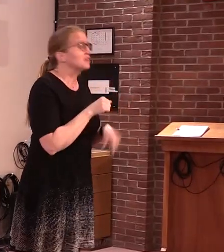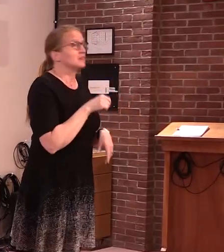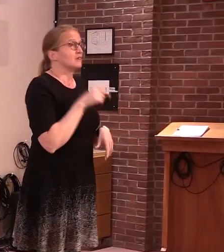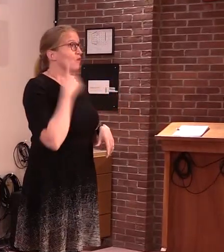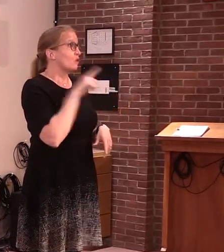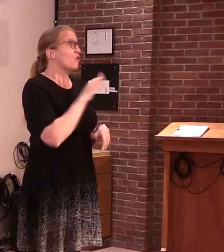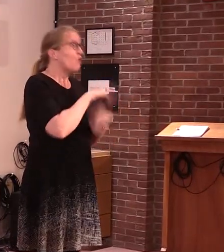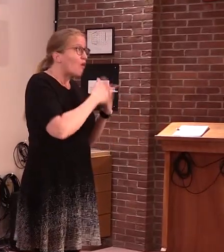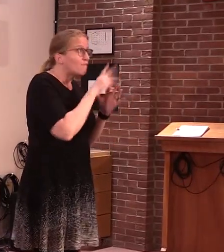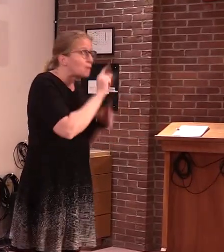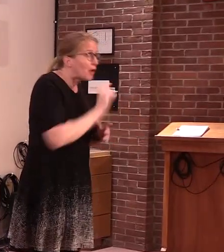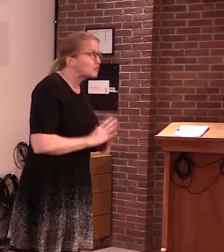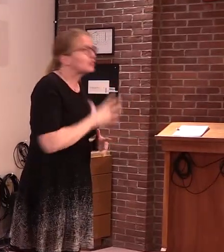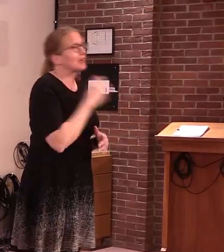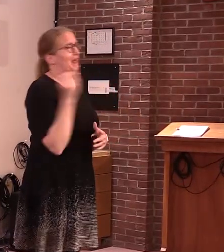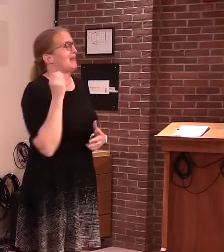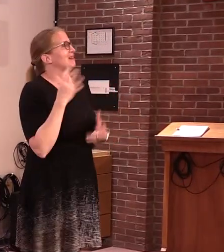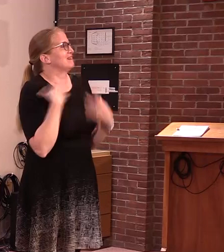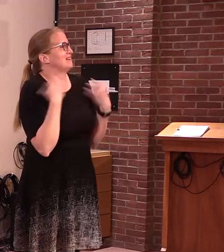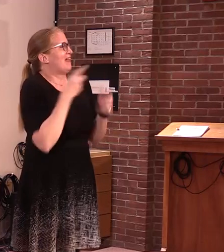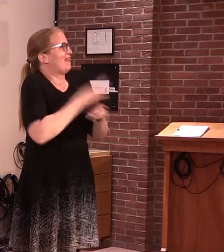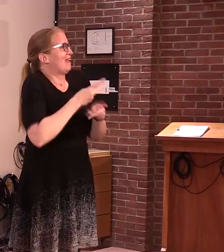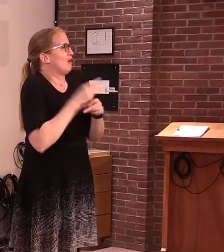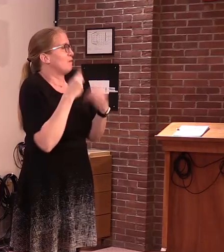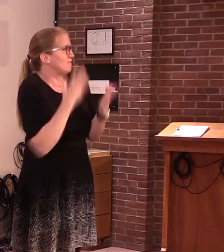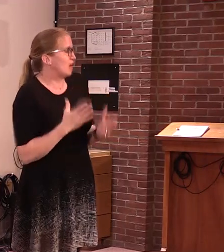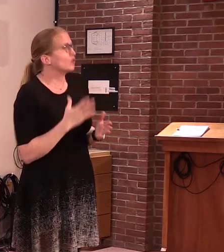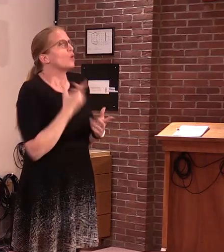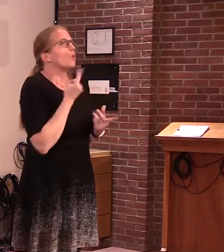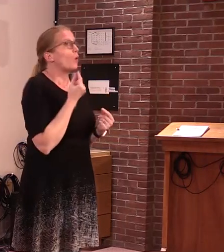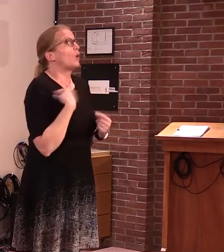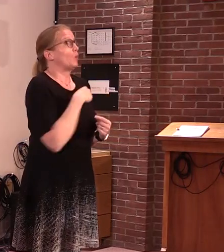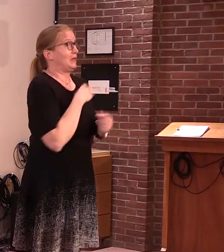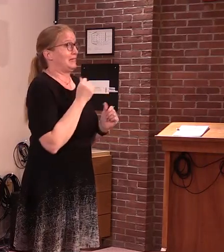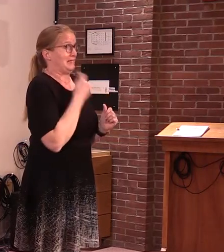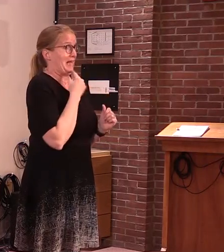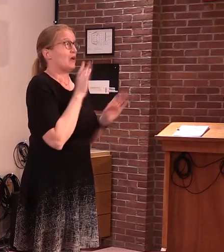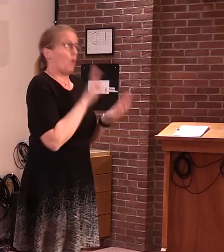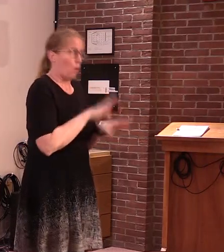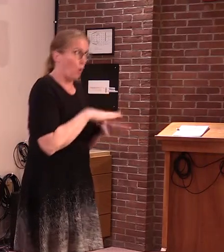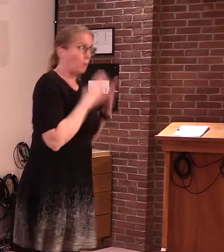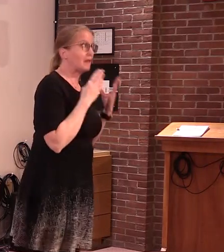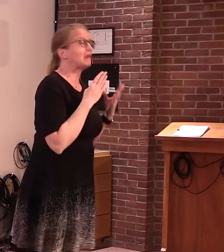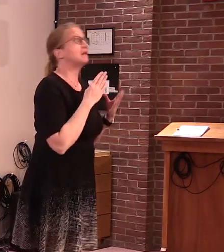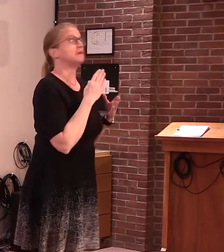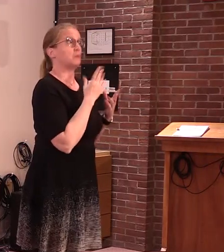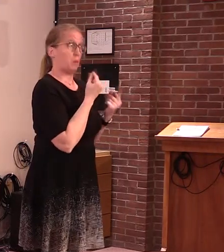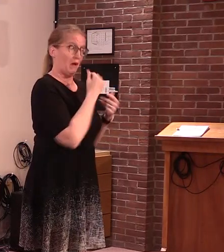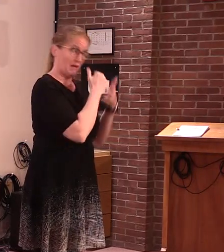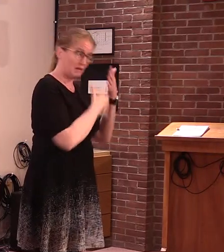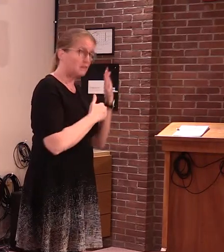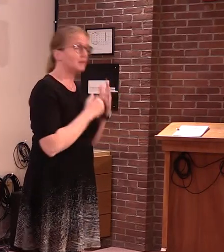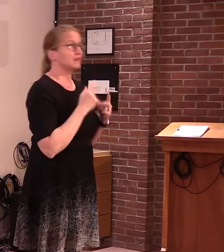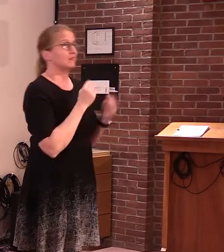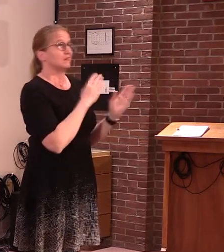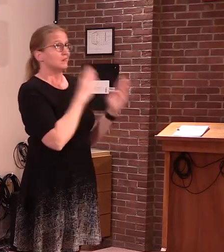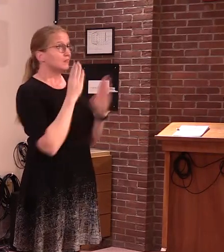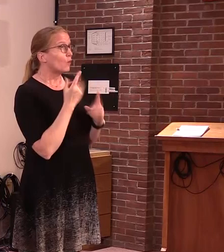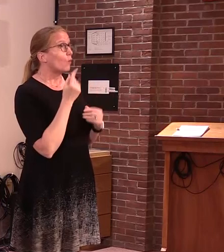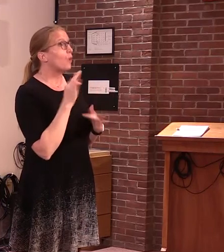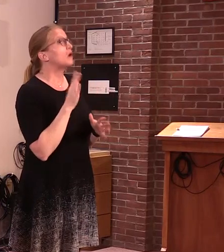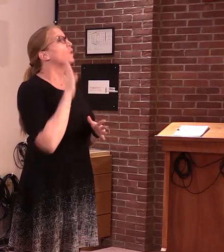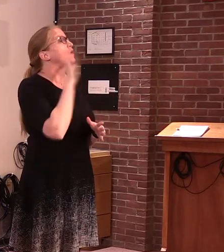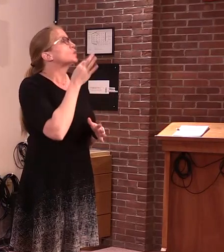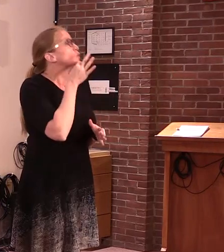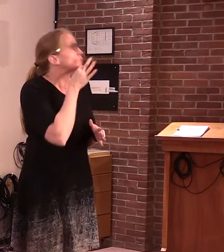health care providers what services we have allowed to resume, those that we're working on to possibly allow in